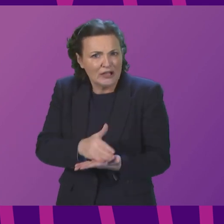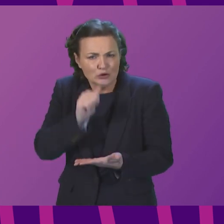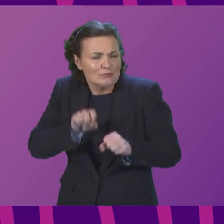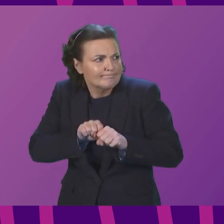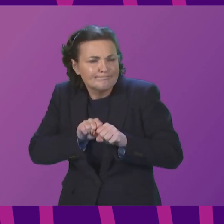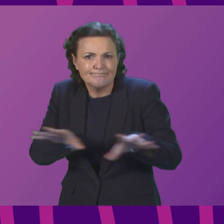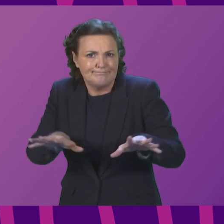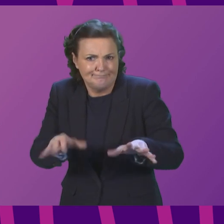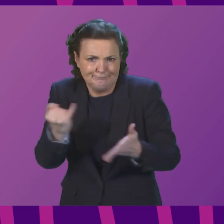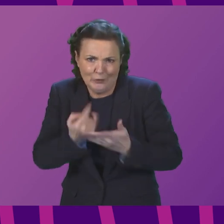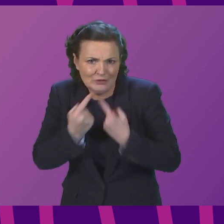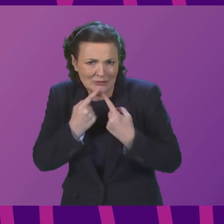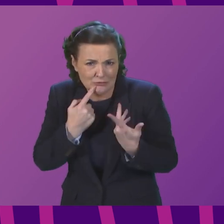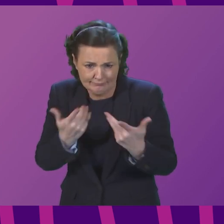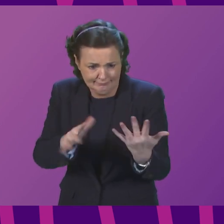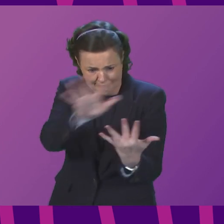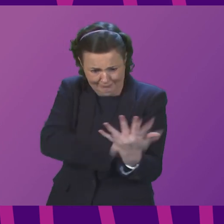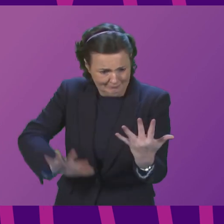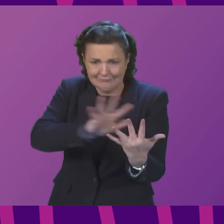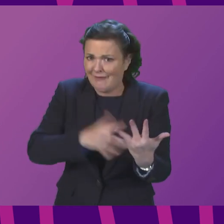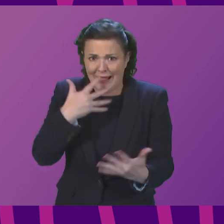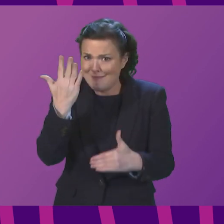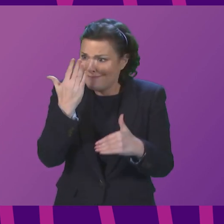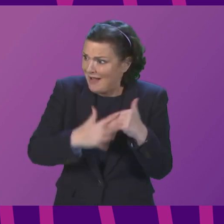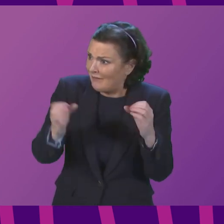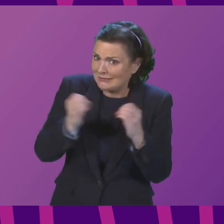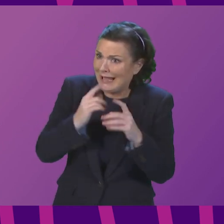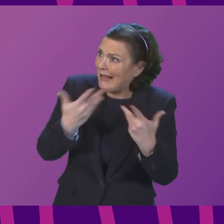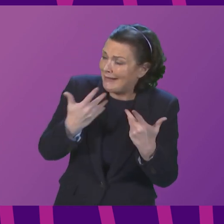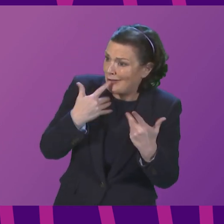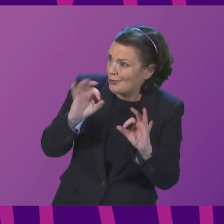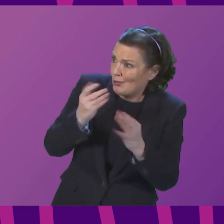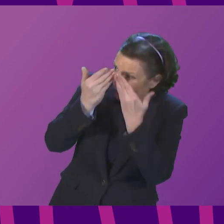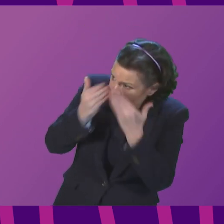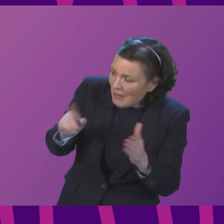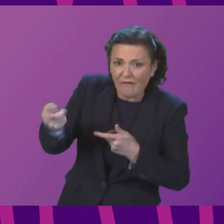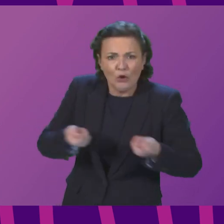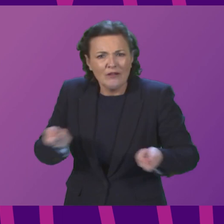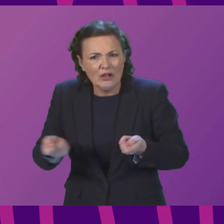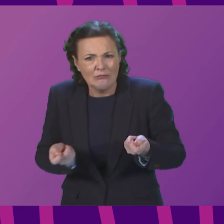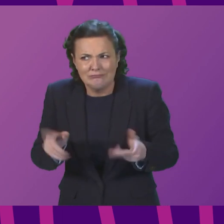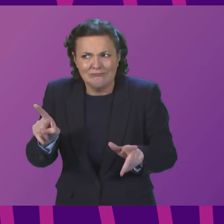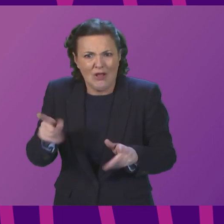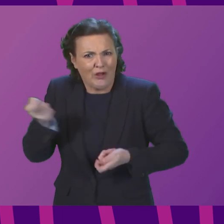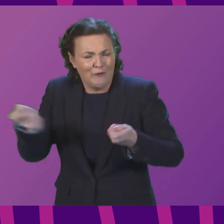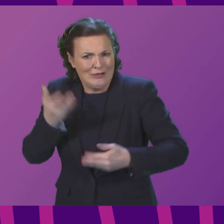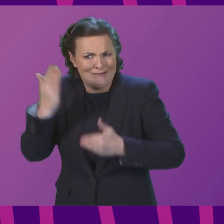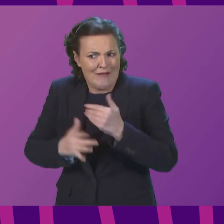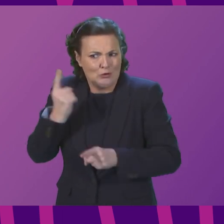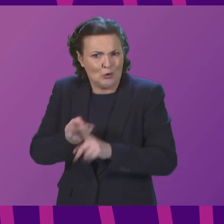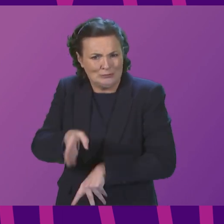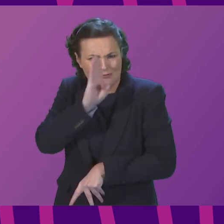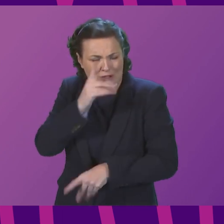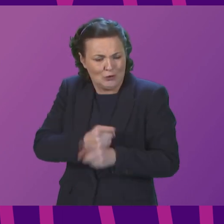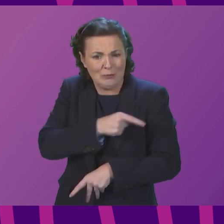misinformation. Nowhere in the article did I disrespect the convener. The convener has never spoken to me directly on this matter,